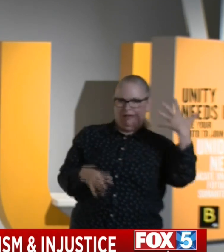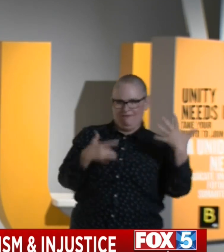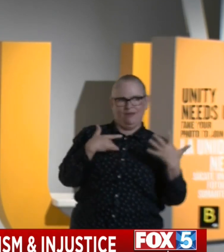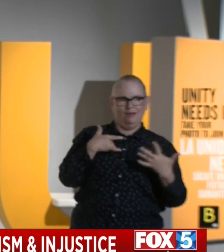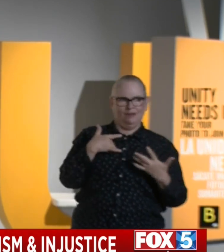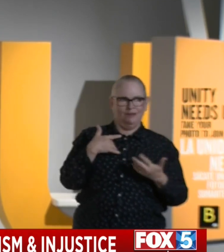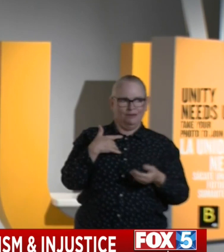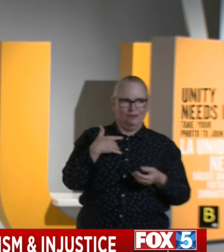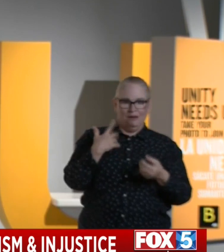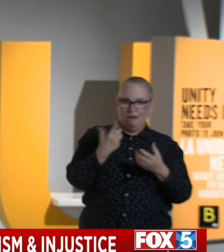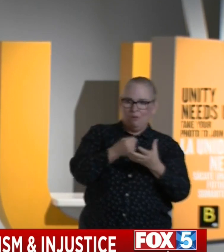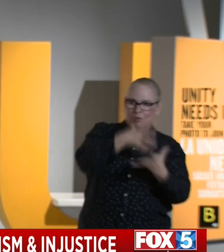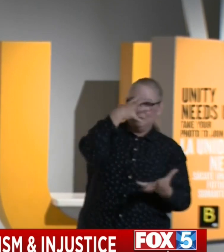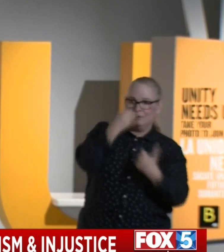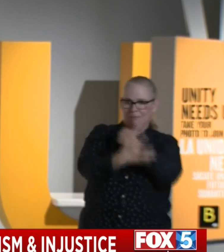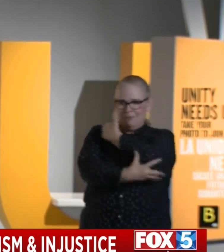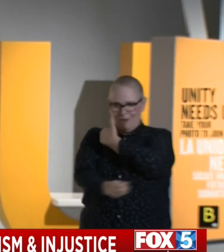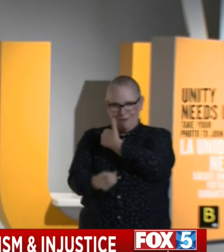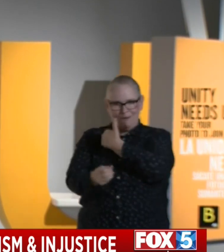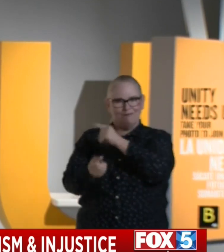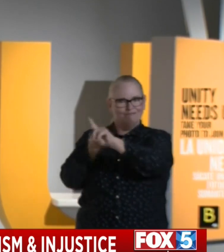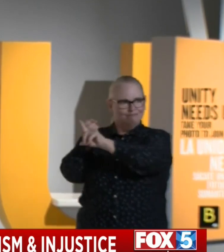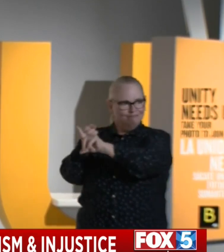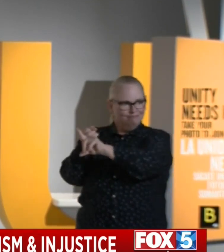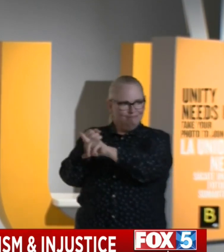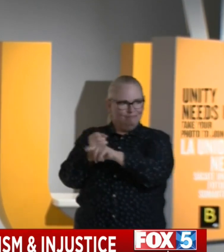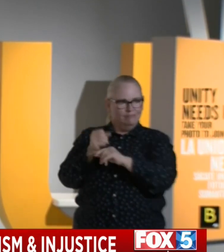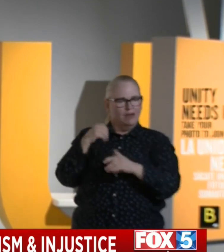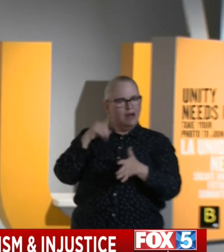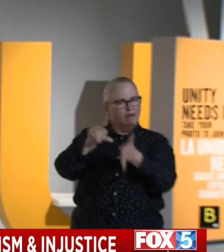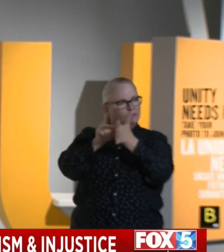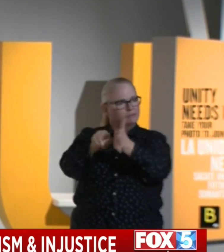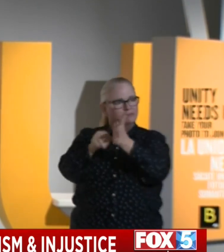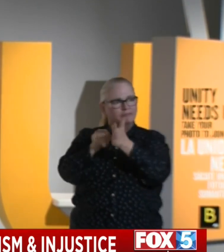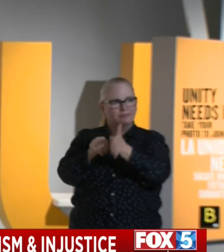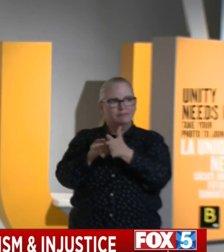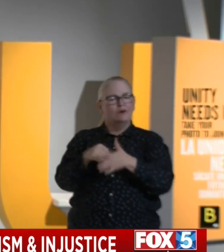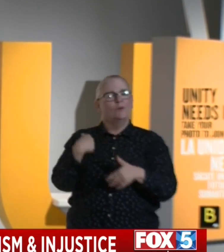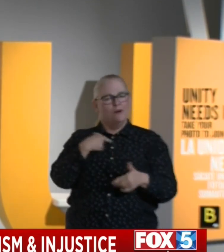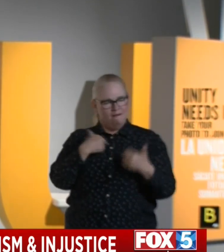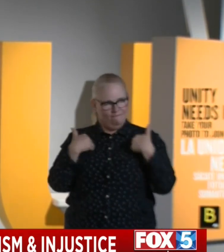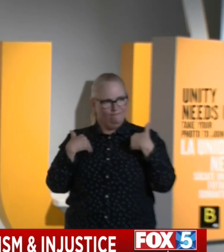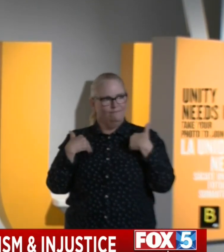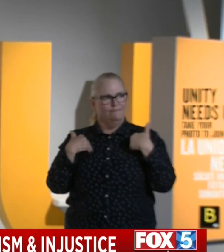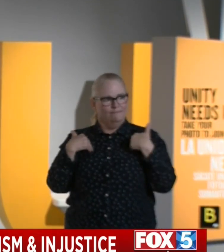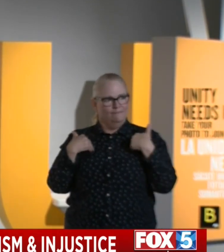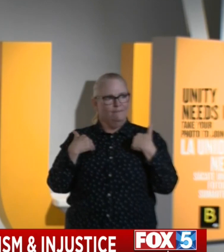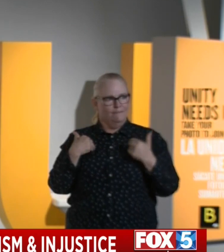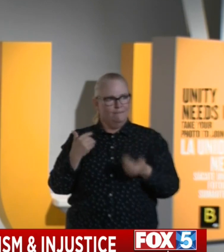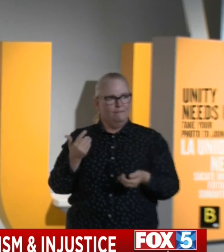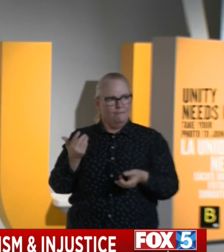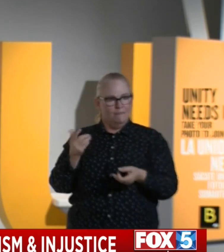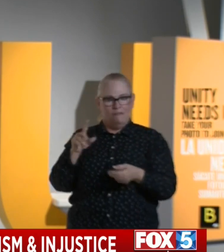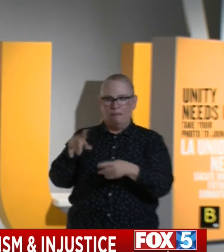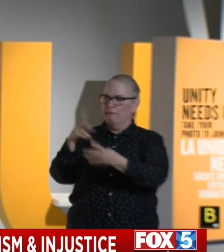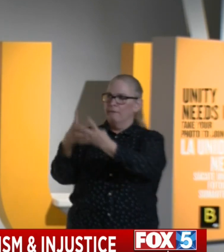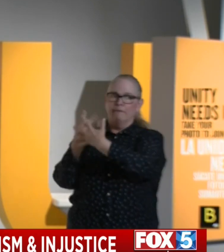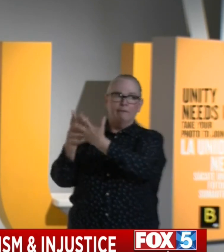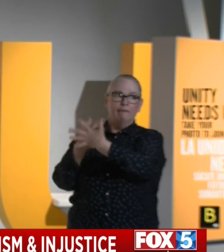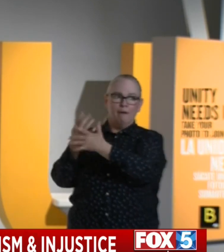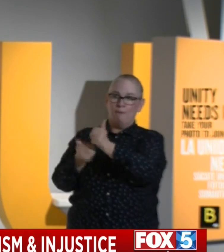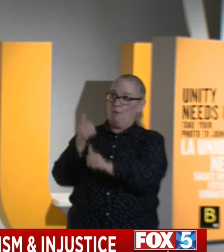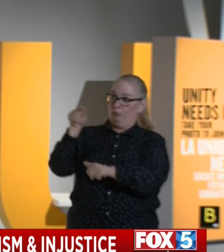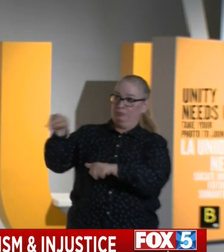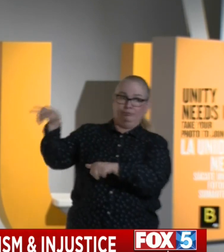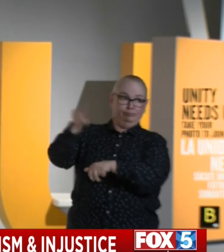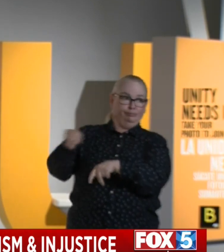said over and over again. It cannot be said enough. We have a criminal justice system. I don't think this. I know this as governor. I